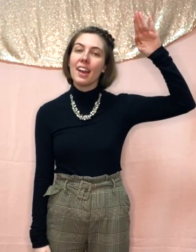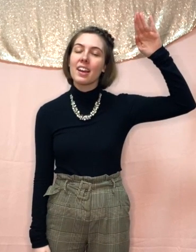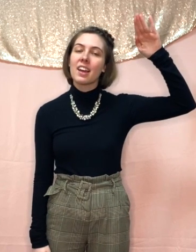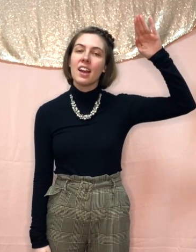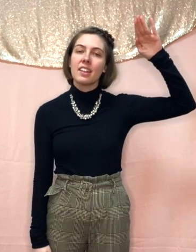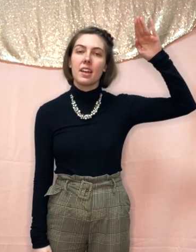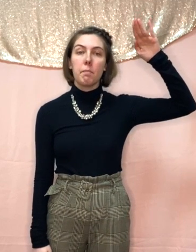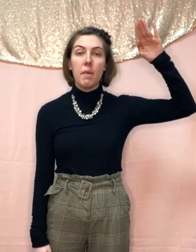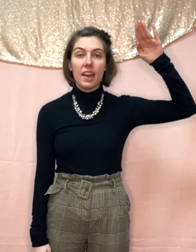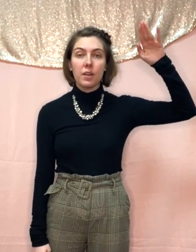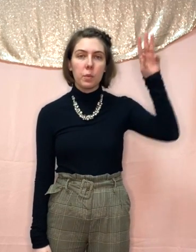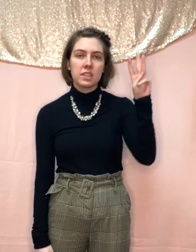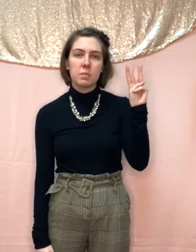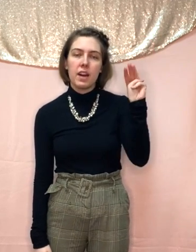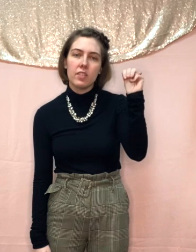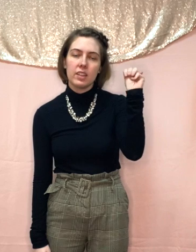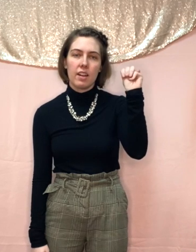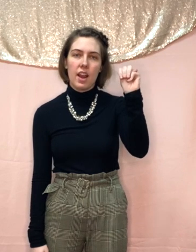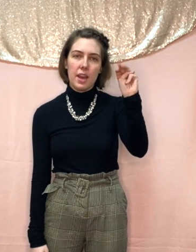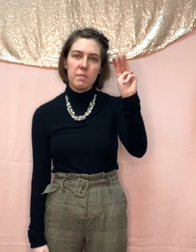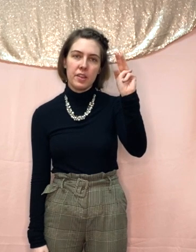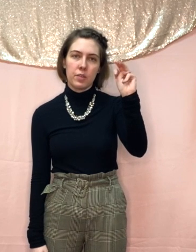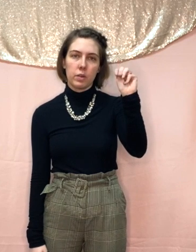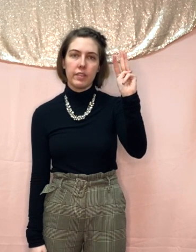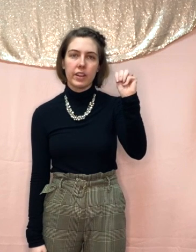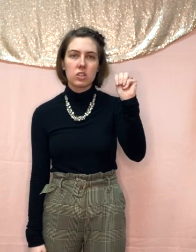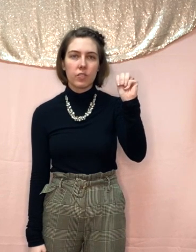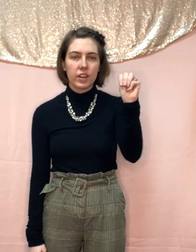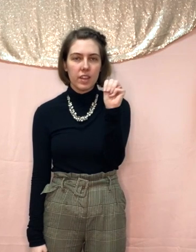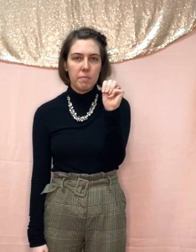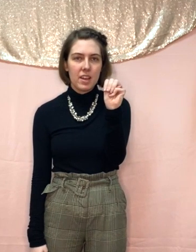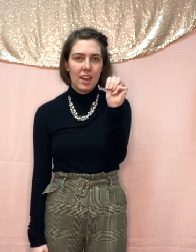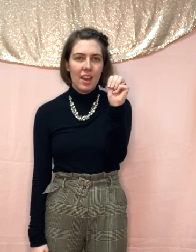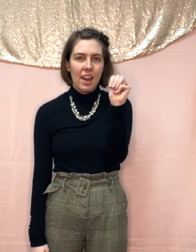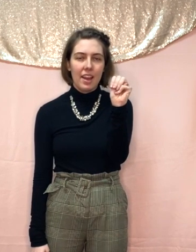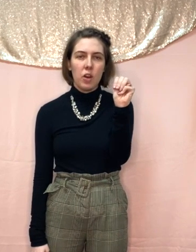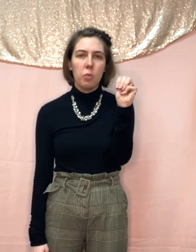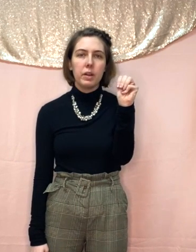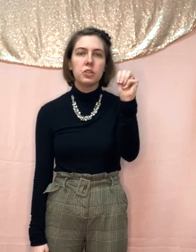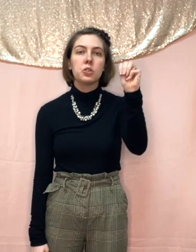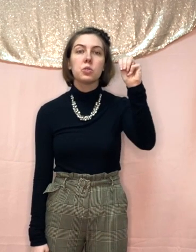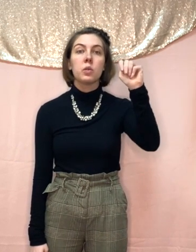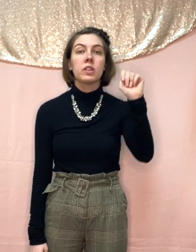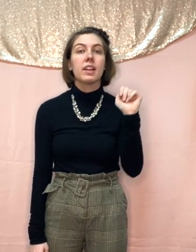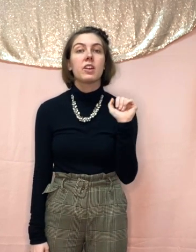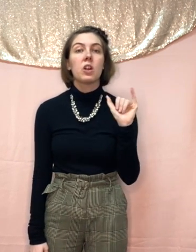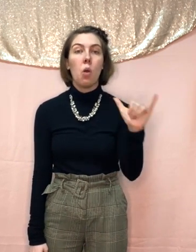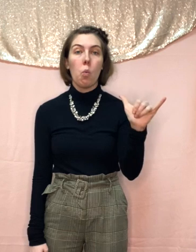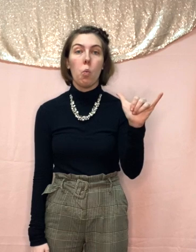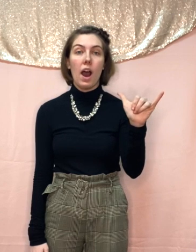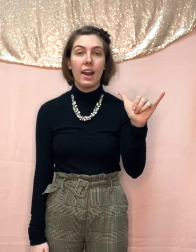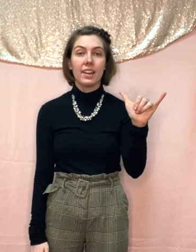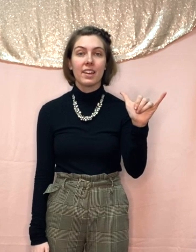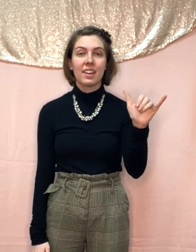Hey, then May, we spell the letter M, three fingers over your thumb, and open to the letter